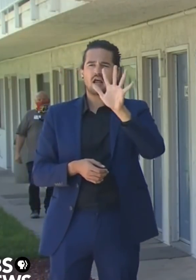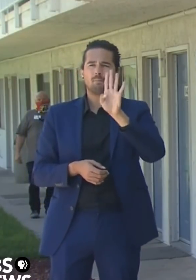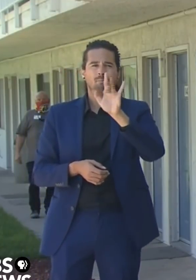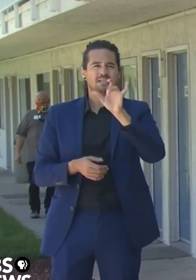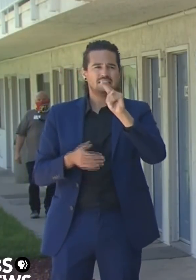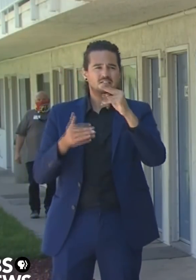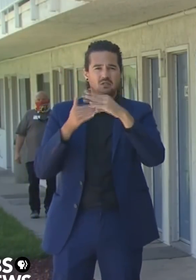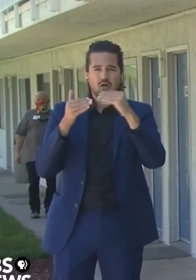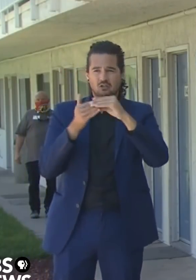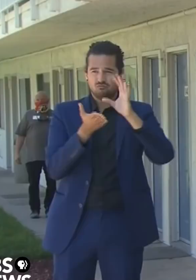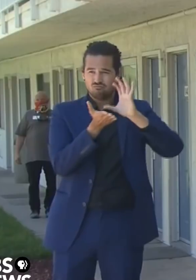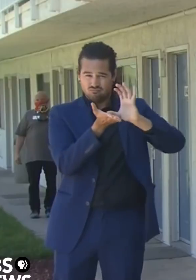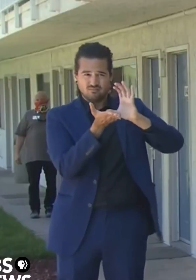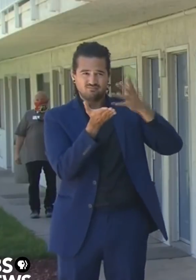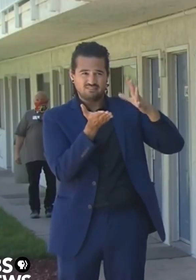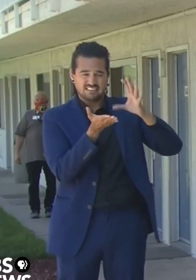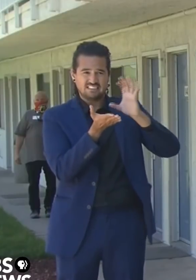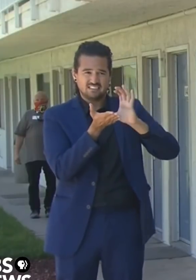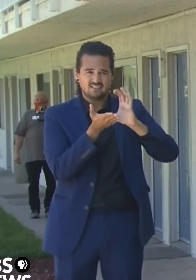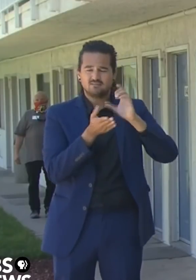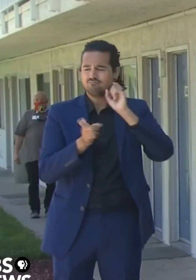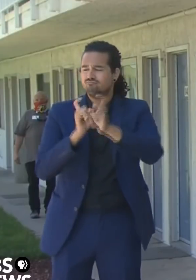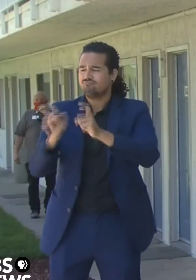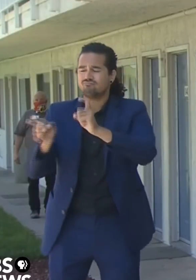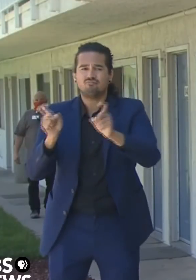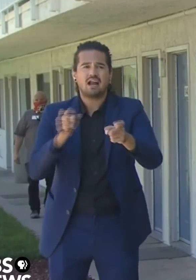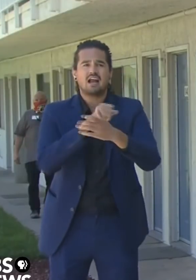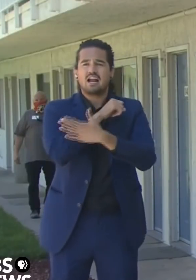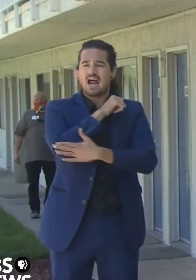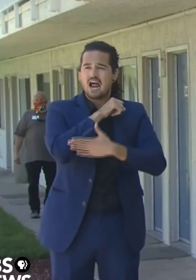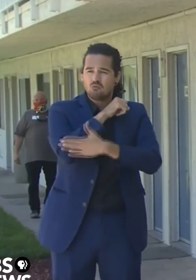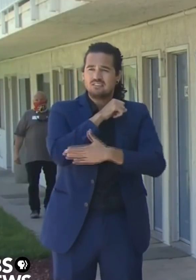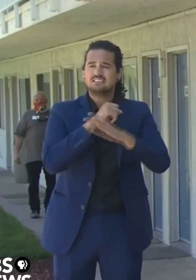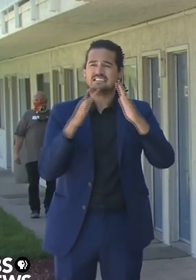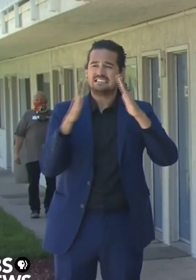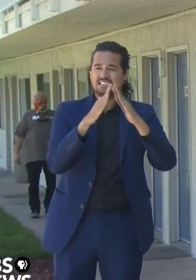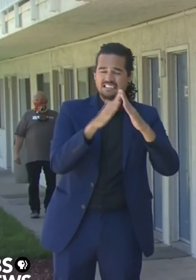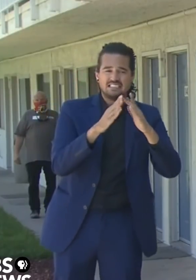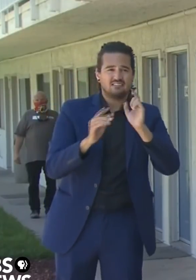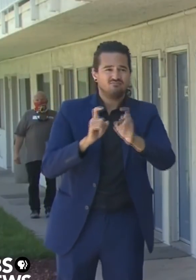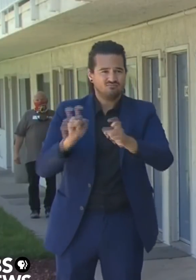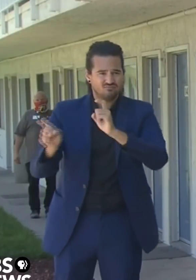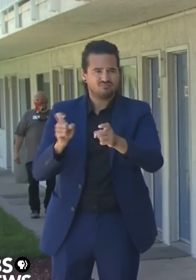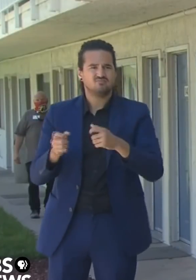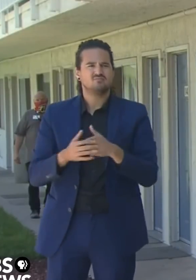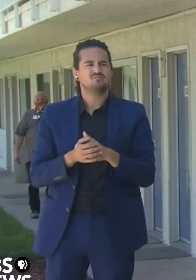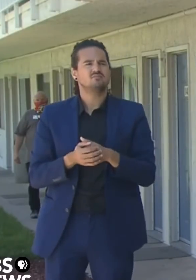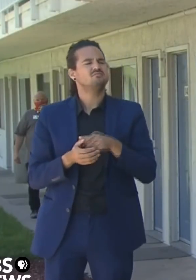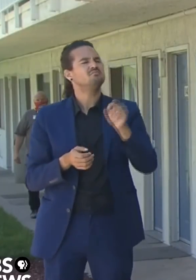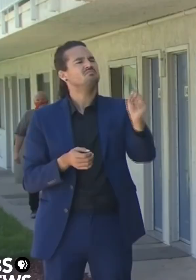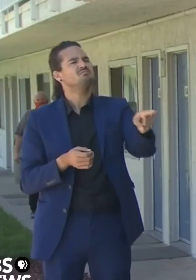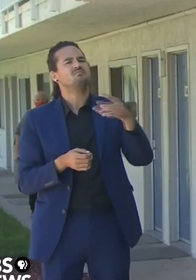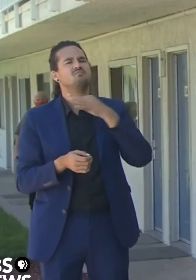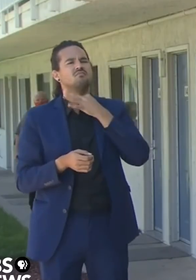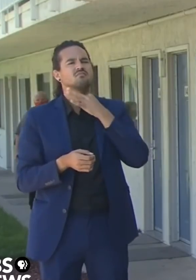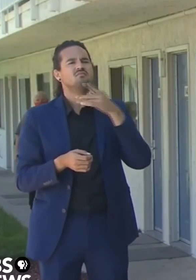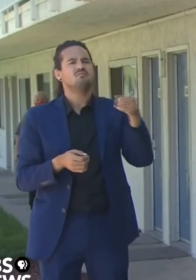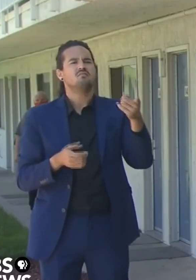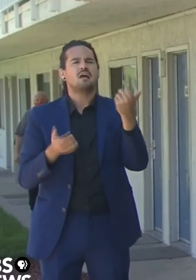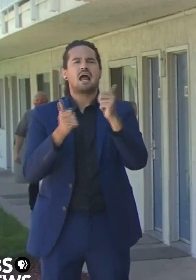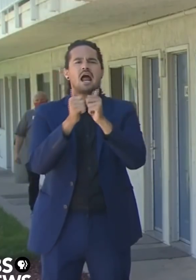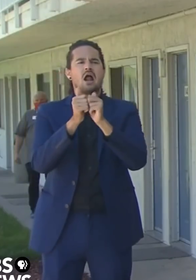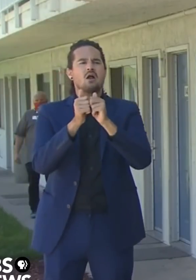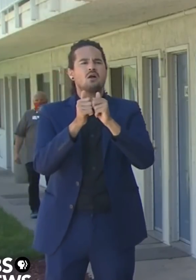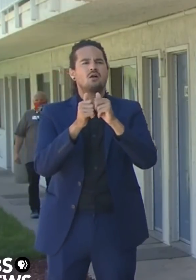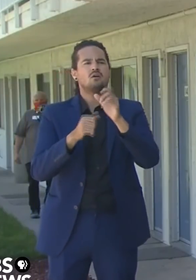What criteria are you looking at to determine adequate enforcement? And secondly, LA put a mandatory mask order in place weeks